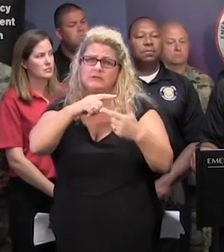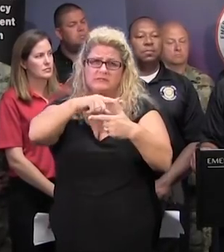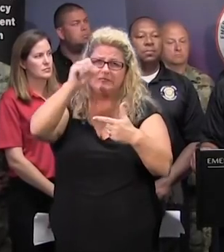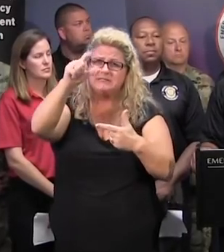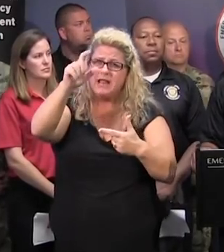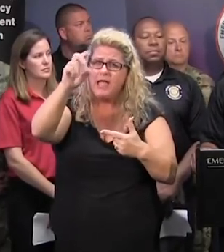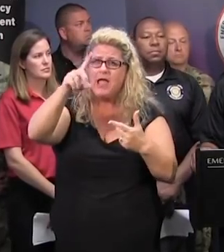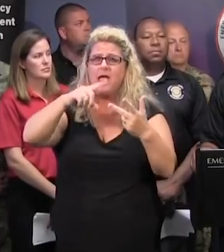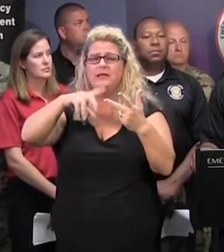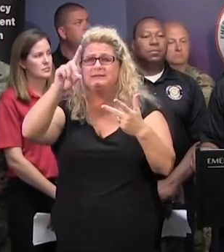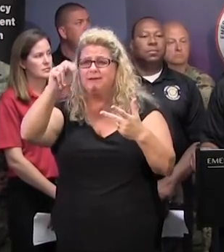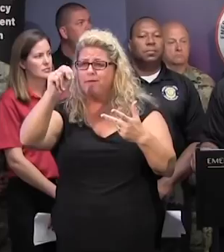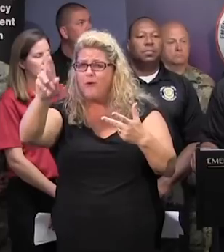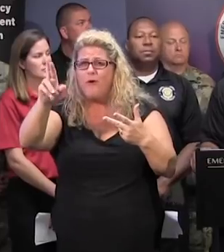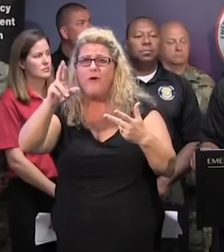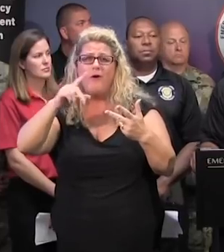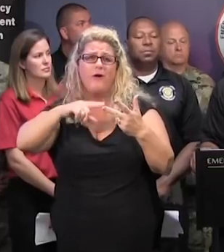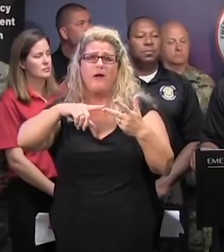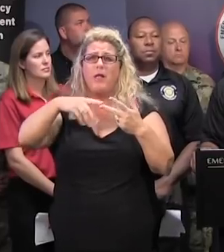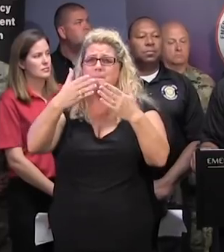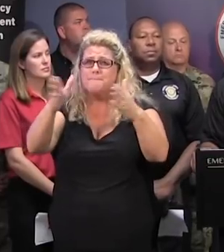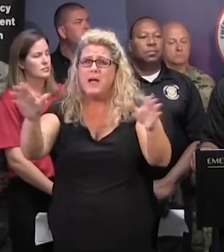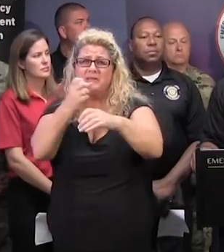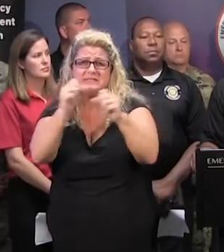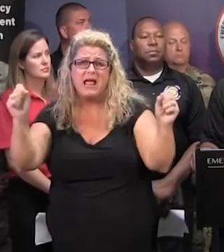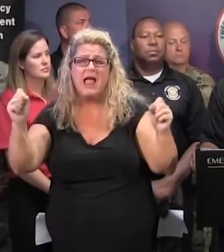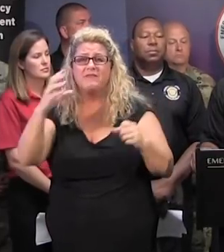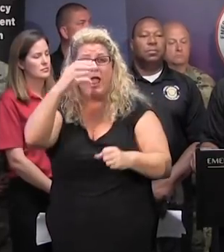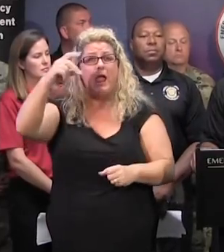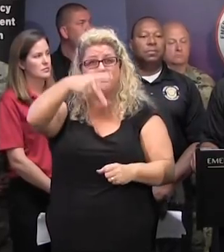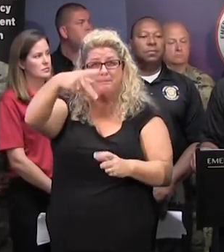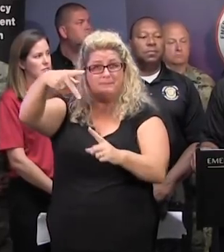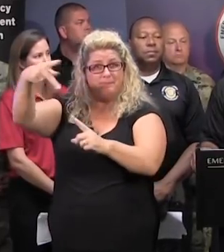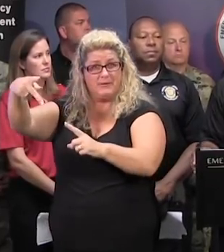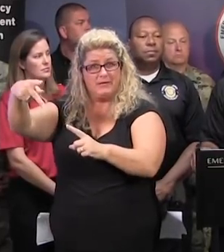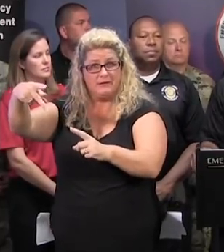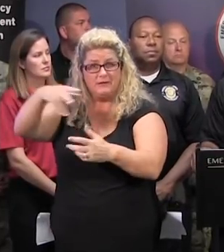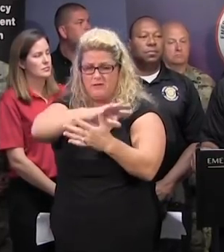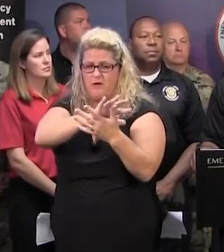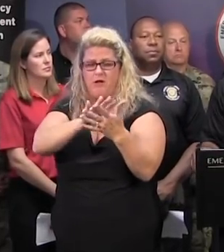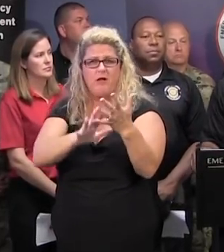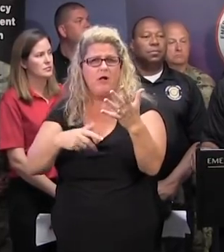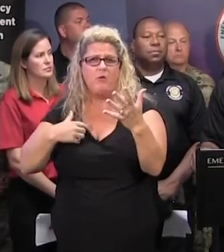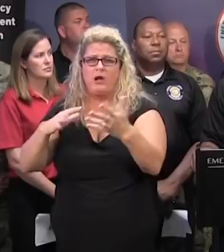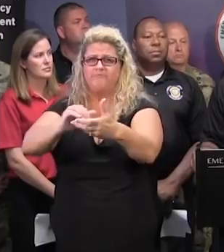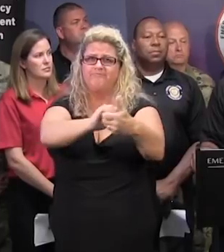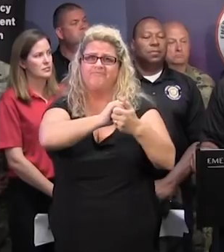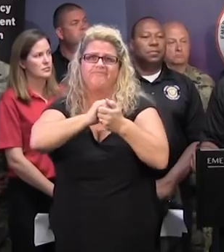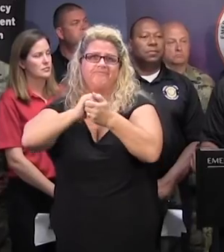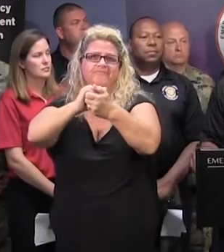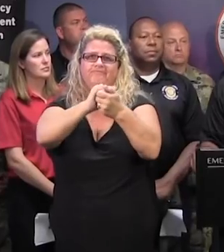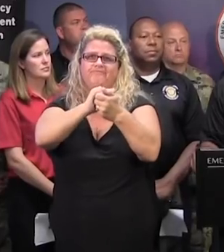SLED, Department of Natural Resources, Department of Public Safety, as well as Probation Program Pardon Services, we come together and we work as one.